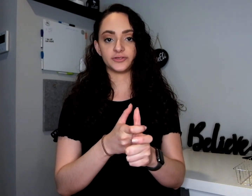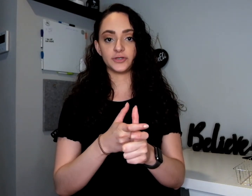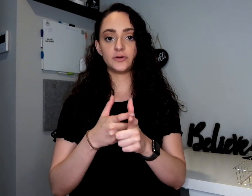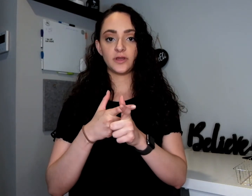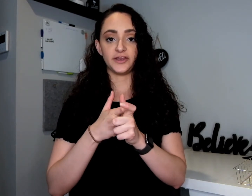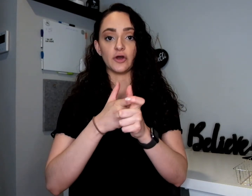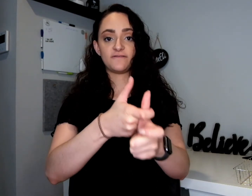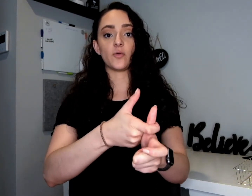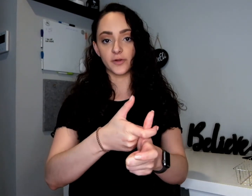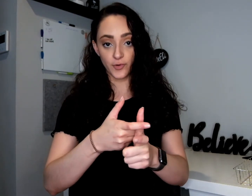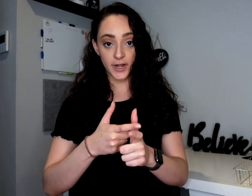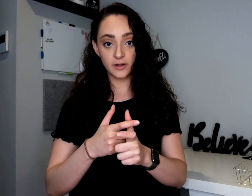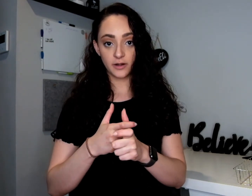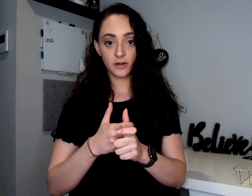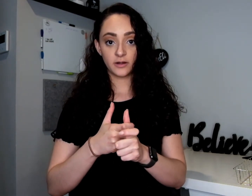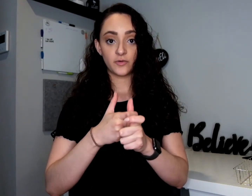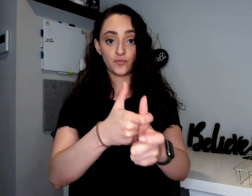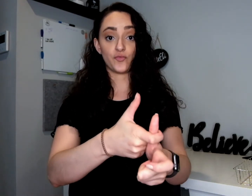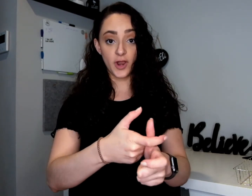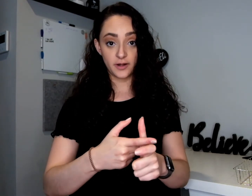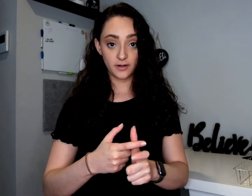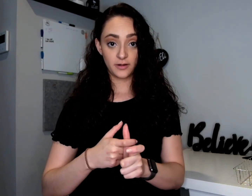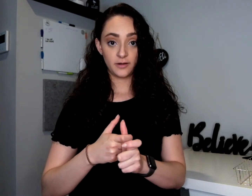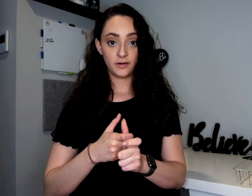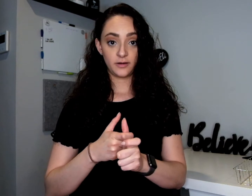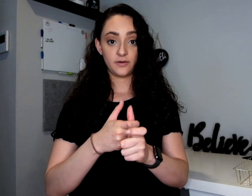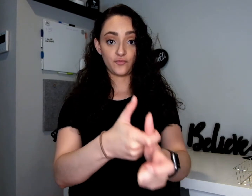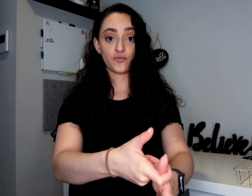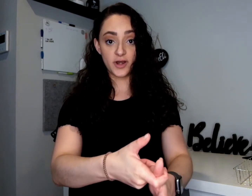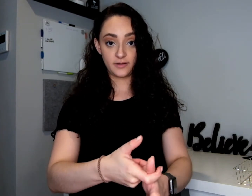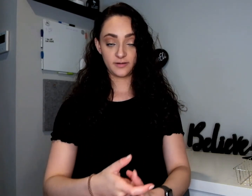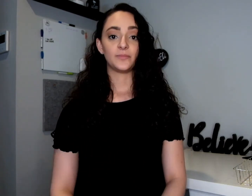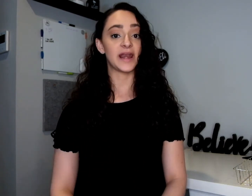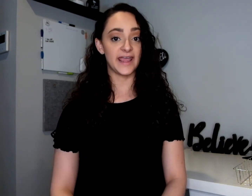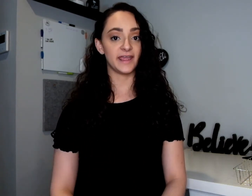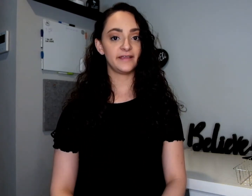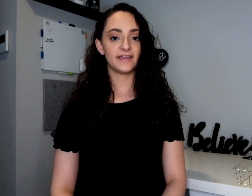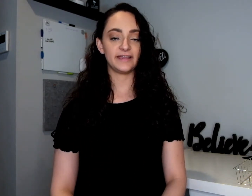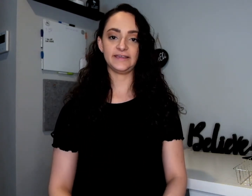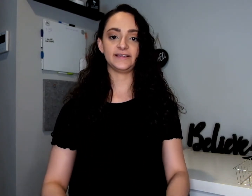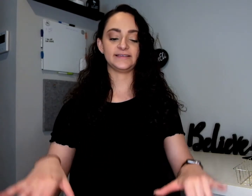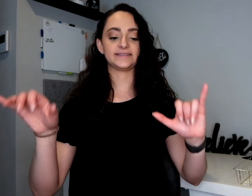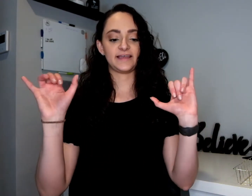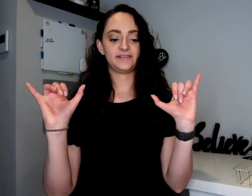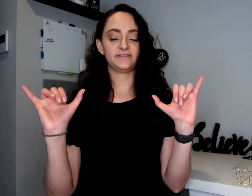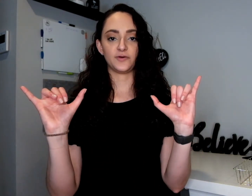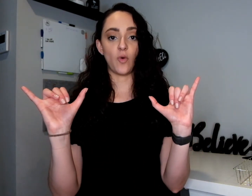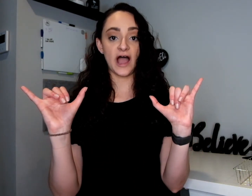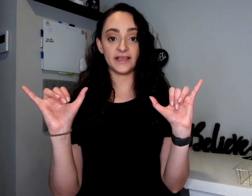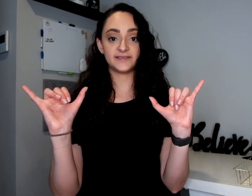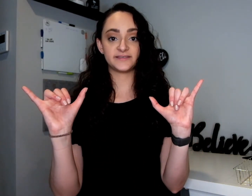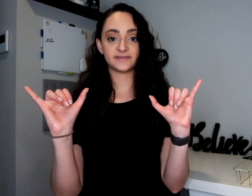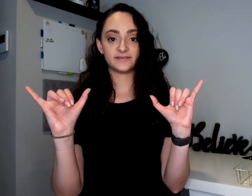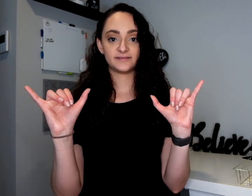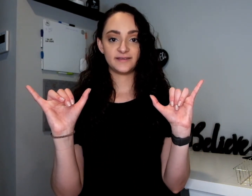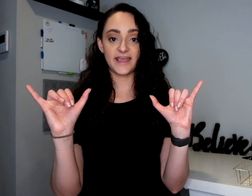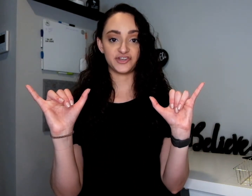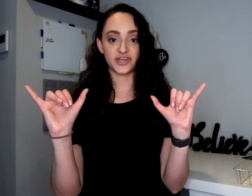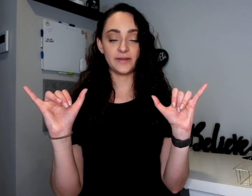too. And you go forward. Run. Run. Run. Run. So play is the Y's handshape.